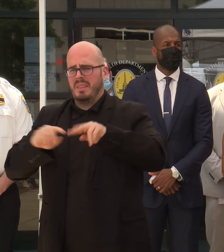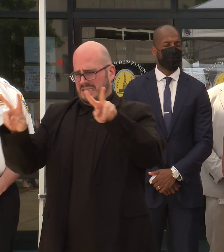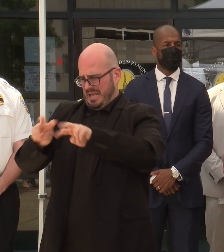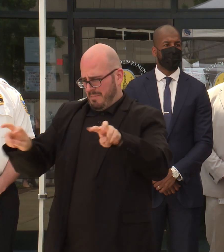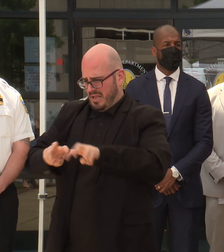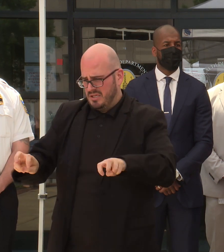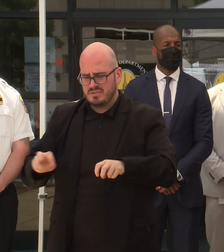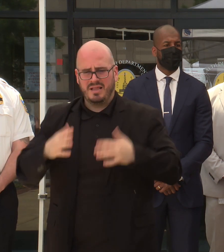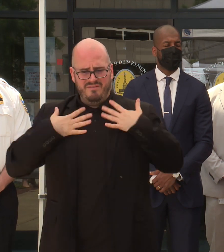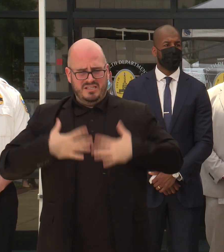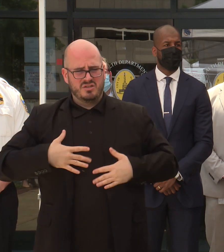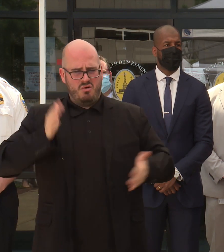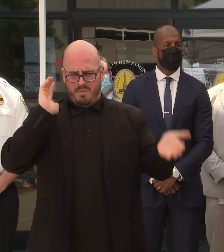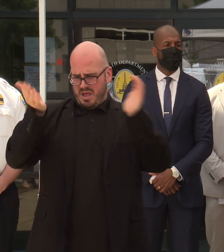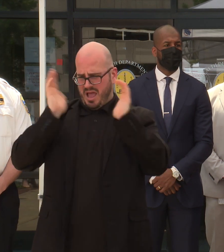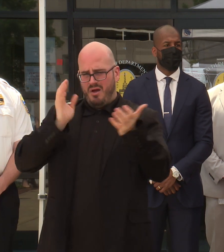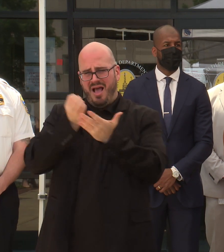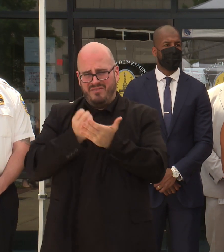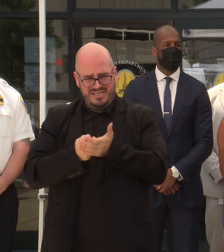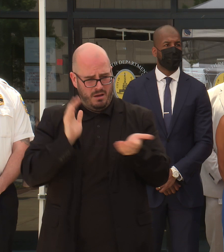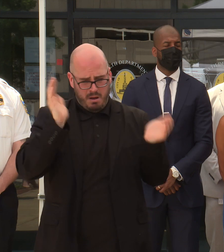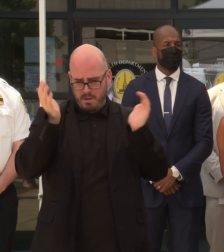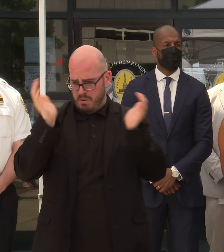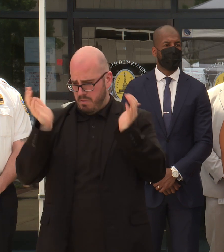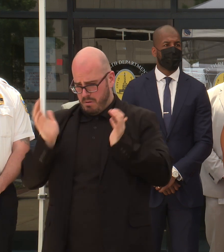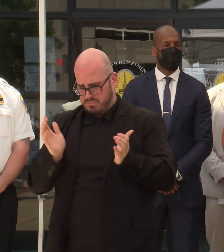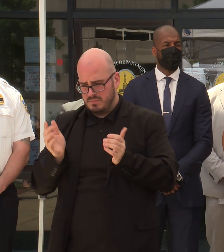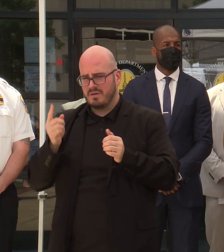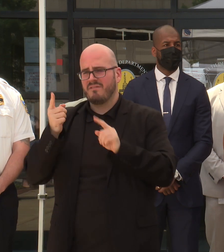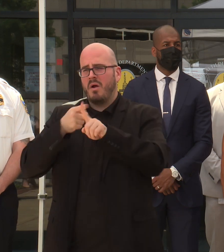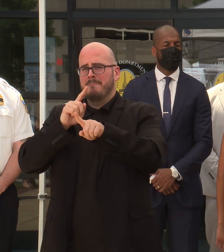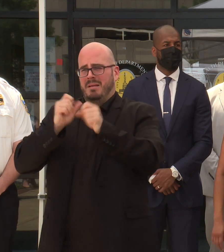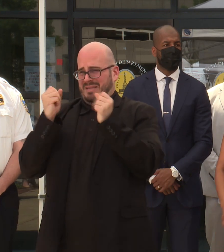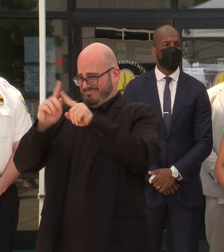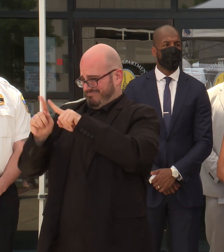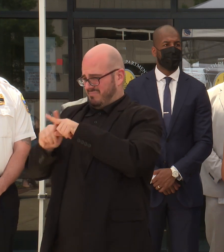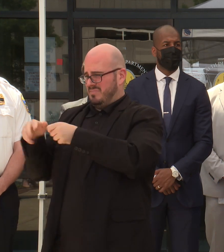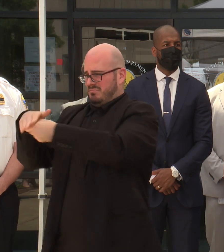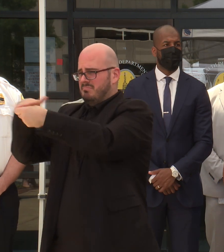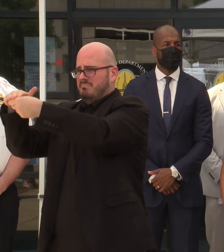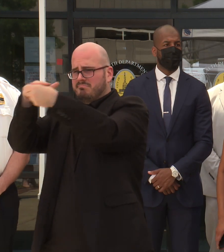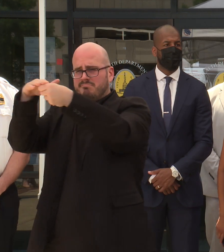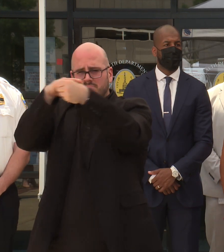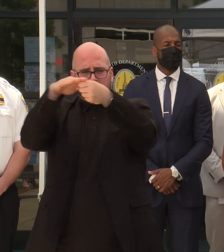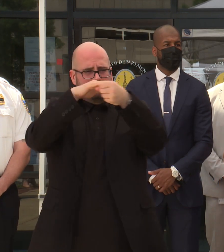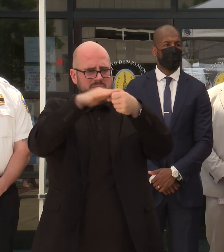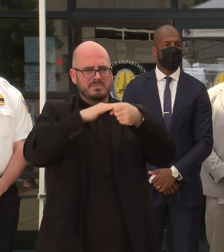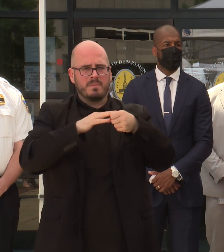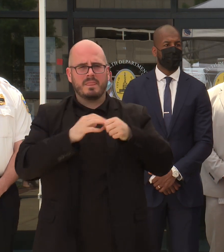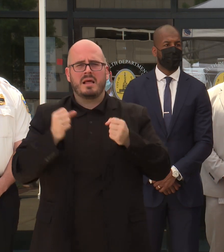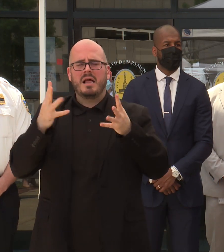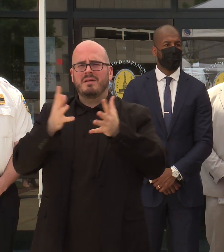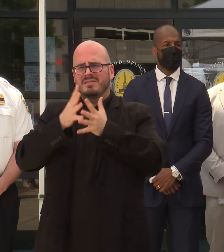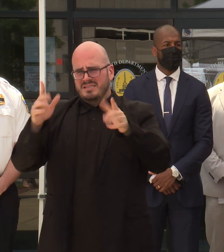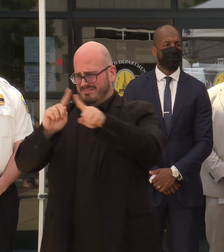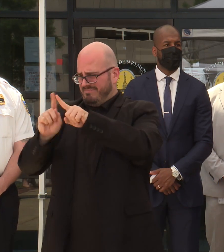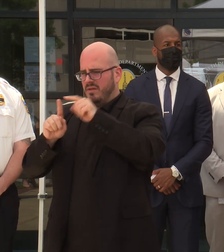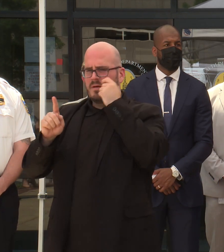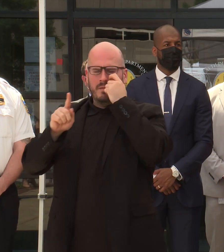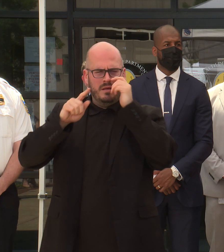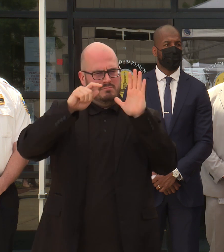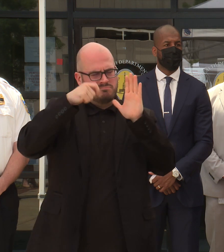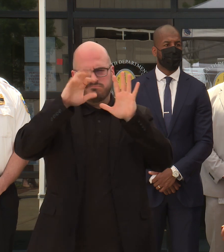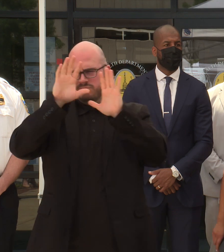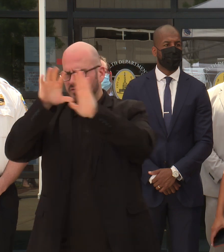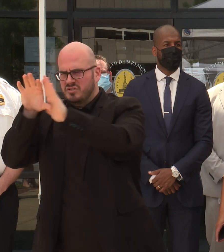physical comparisons of evidence from multiple jurisdictions and all kinds of footage of film and